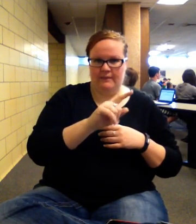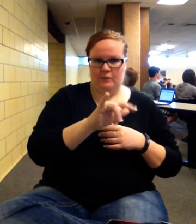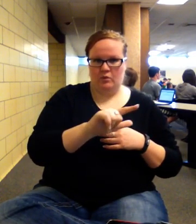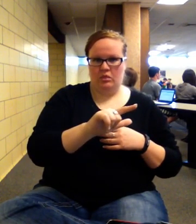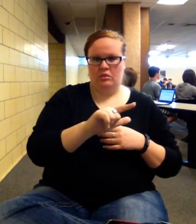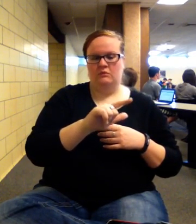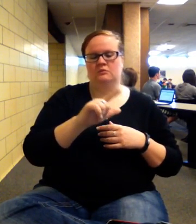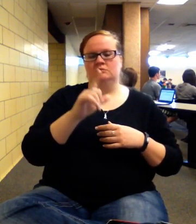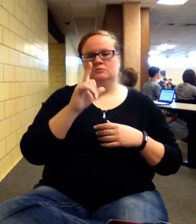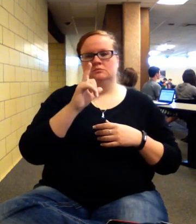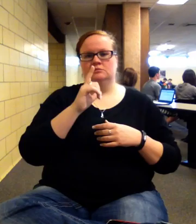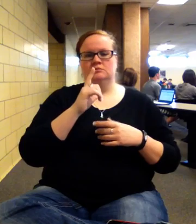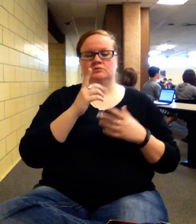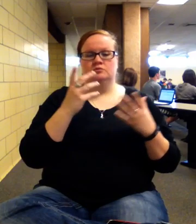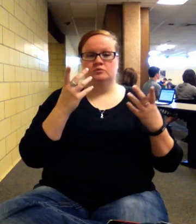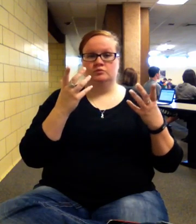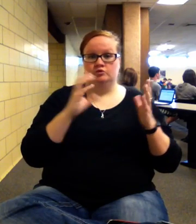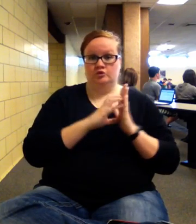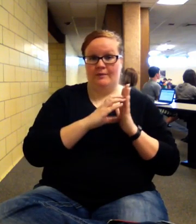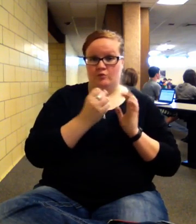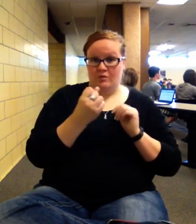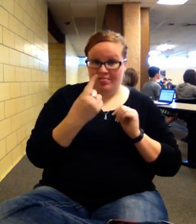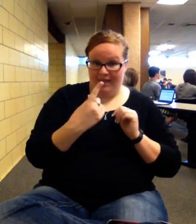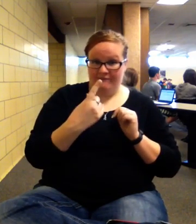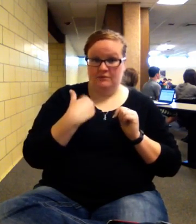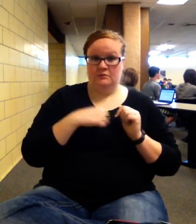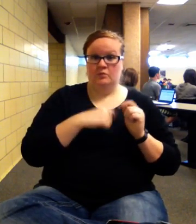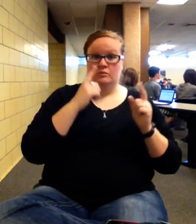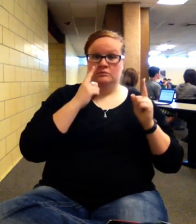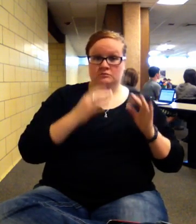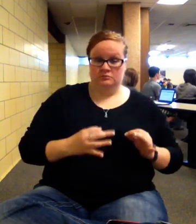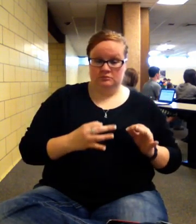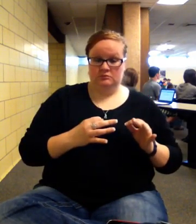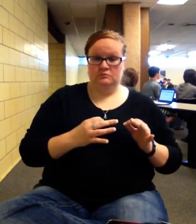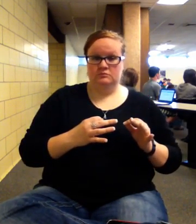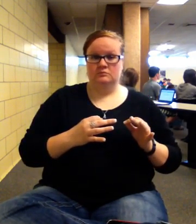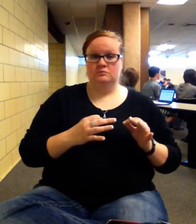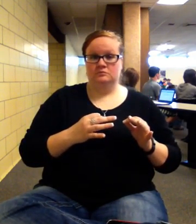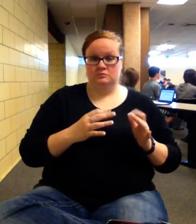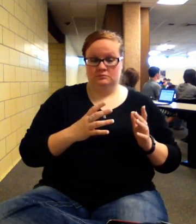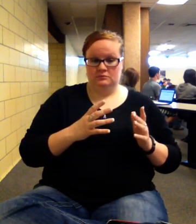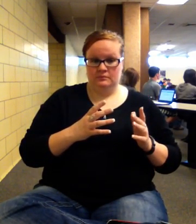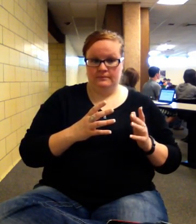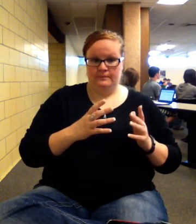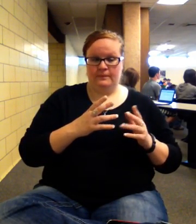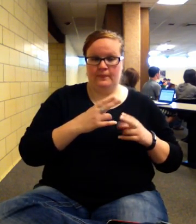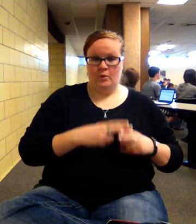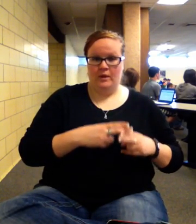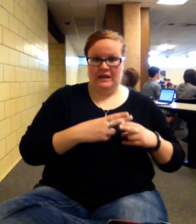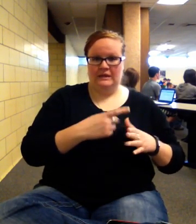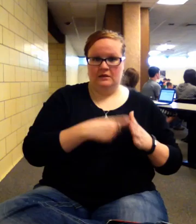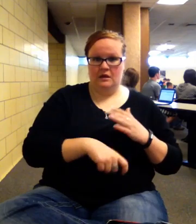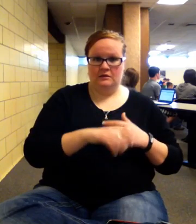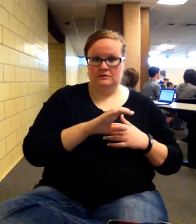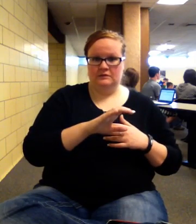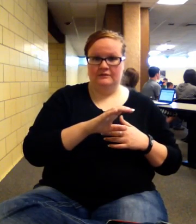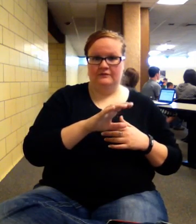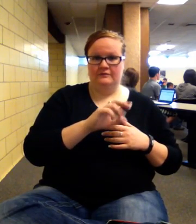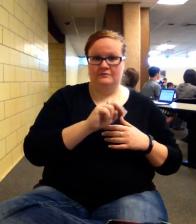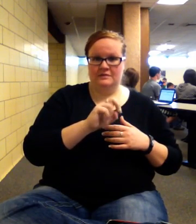Chapter 11, what we were determining was the cost of our debt and equity holders. Okay, so our weighted average cost of debt and equity holders. So then what